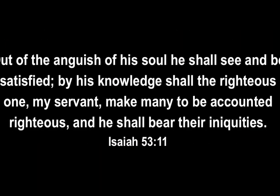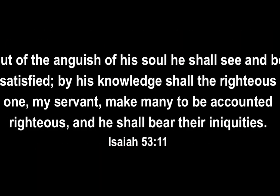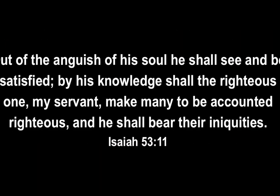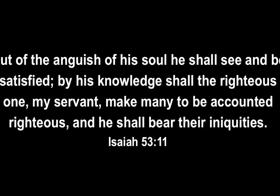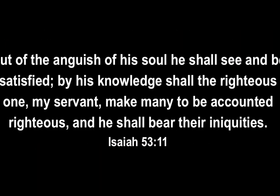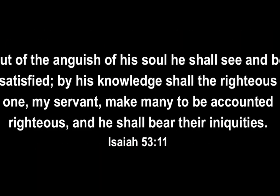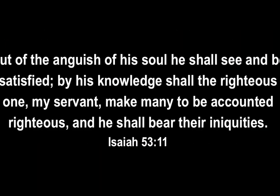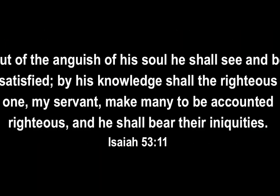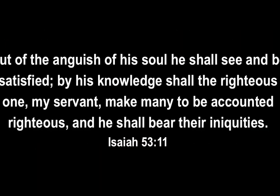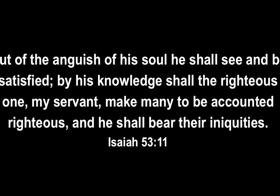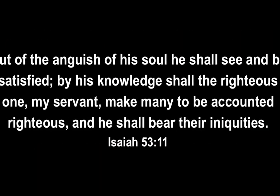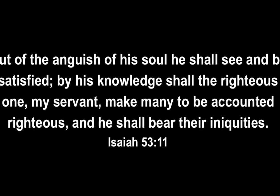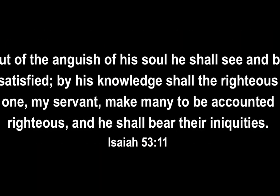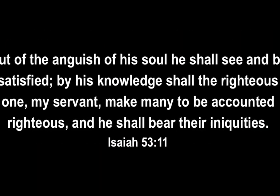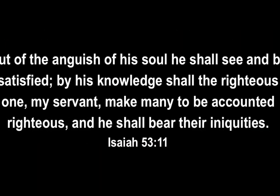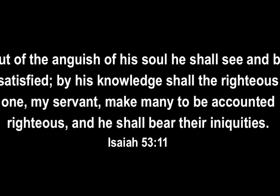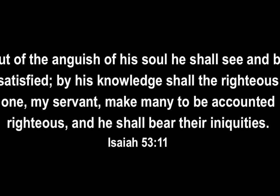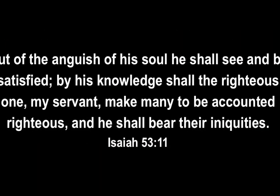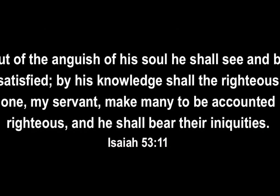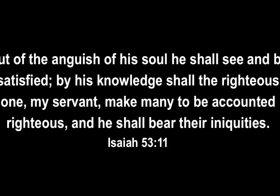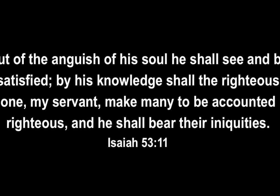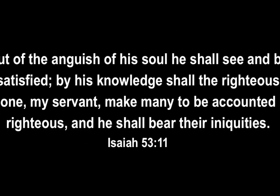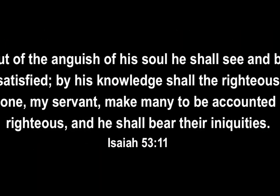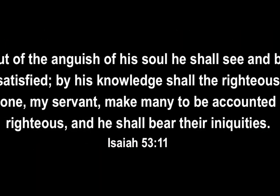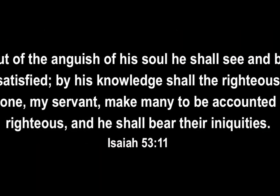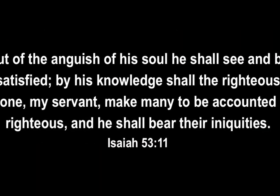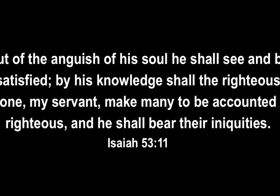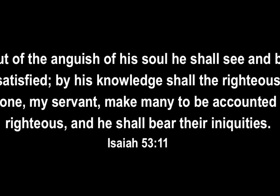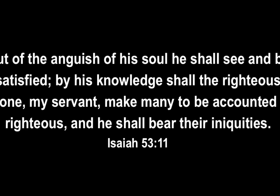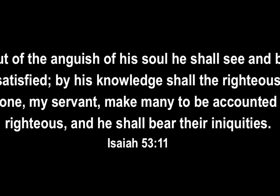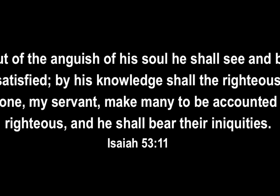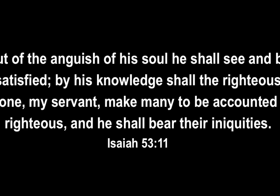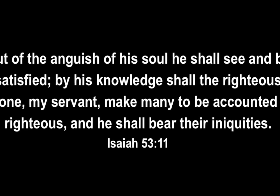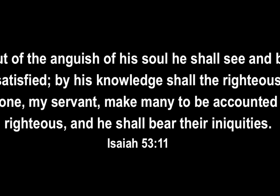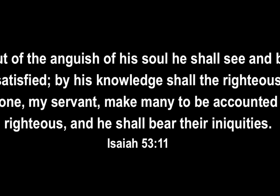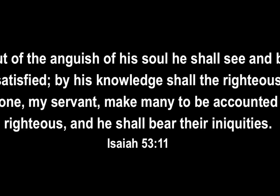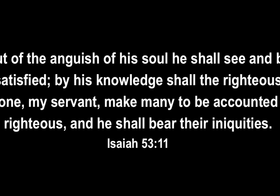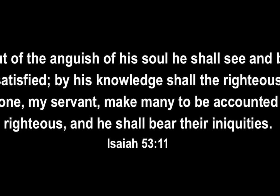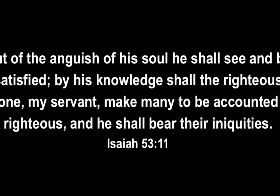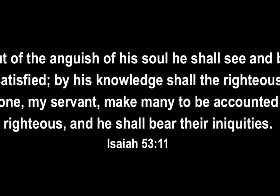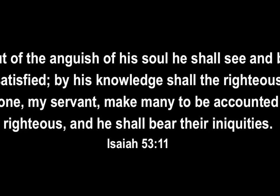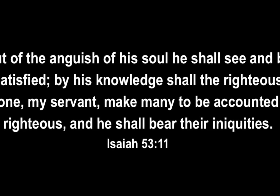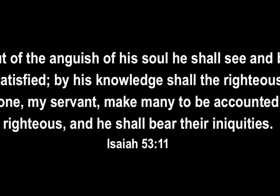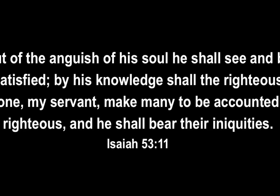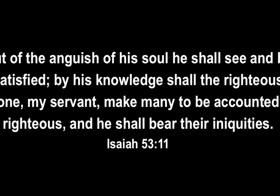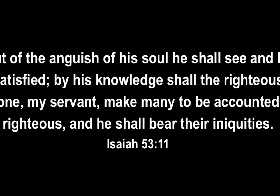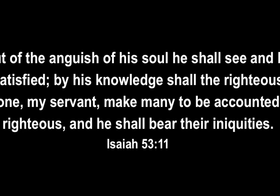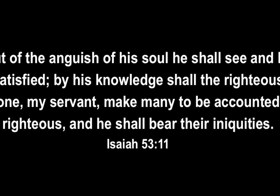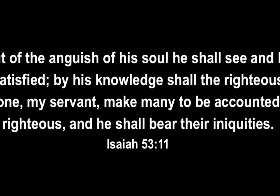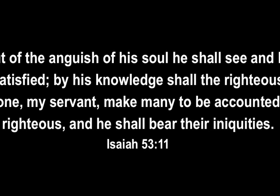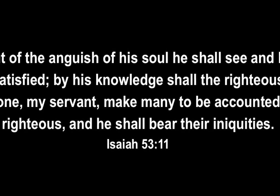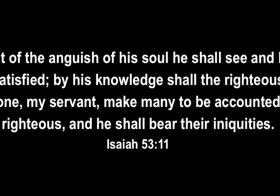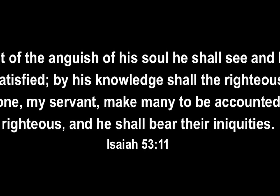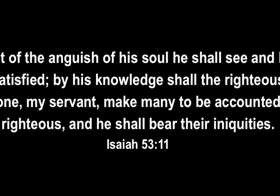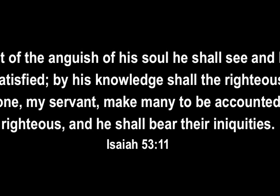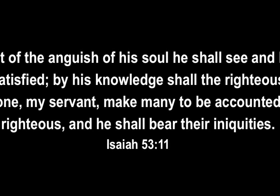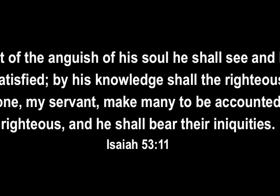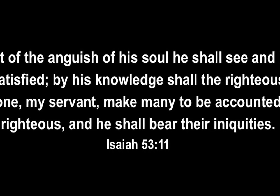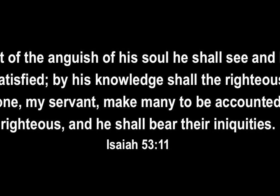out of the anguish of his soul he shall see and be satisfied by his knowledge shall the righteous one my servant make many to be